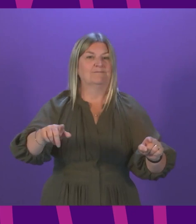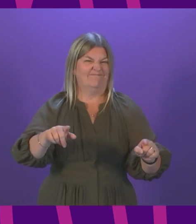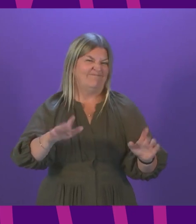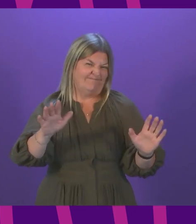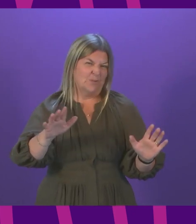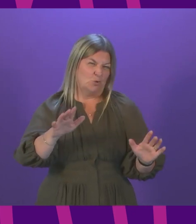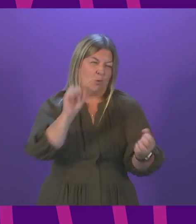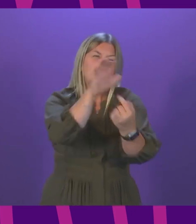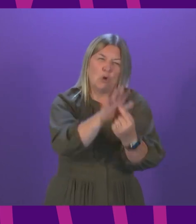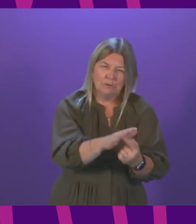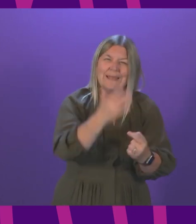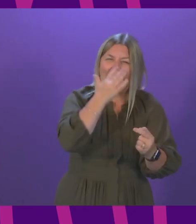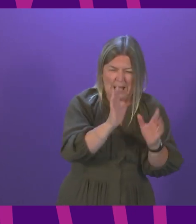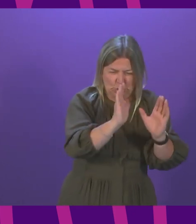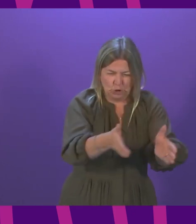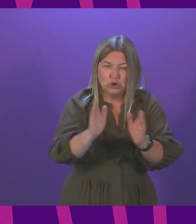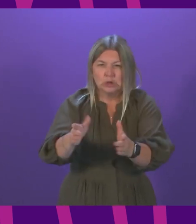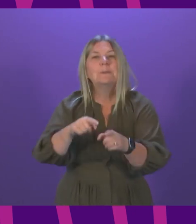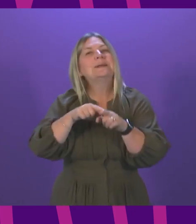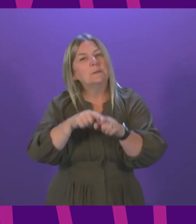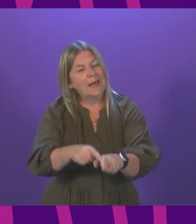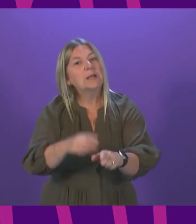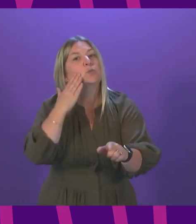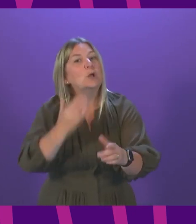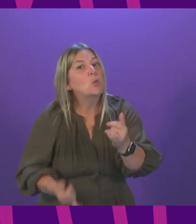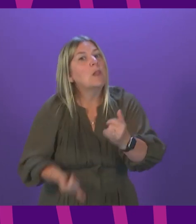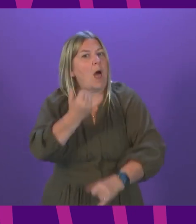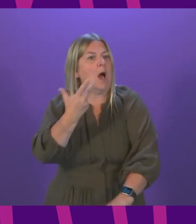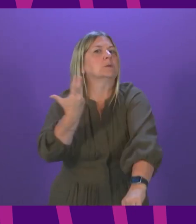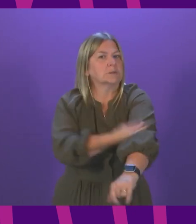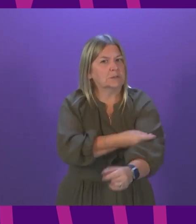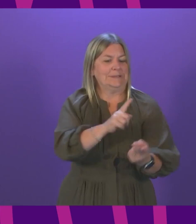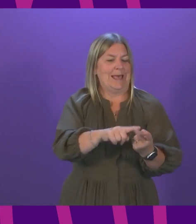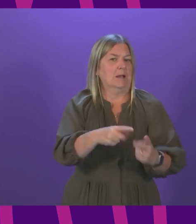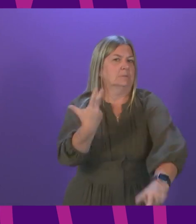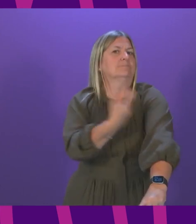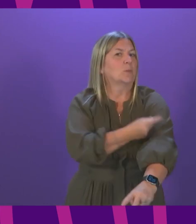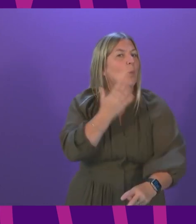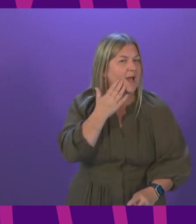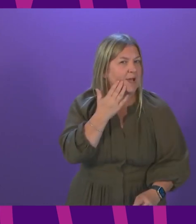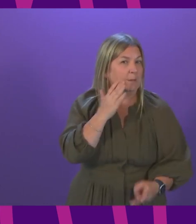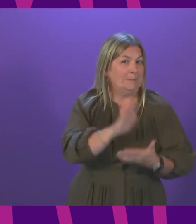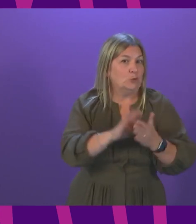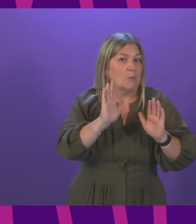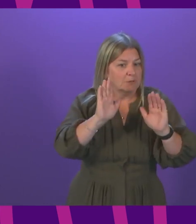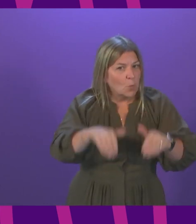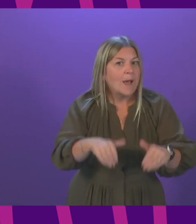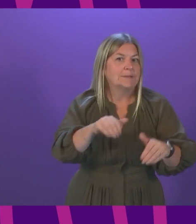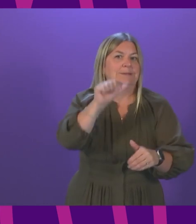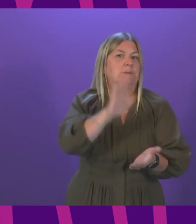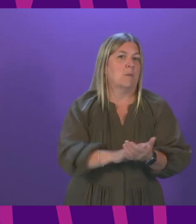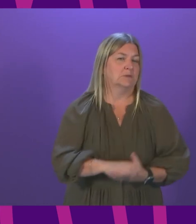age and condition based. But people will be notified in a similar way to how they were notified for their first and second doses.